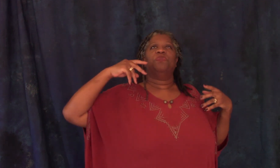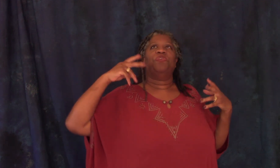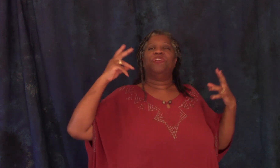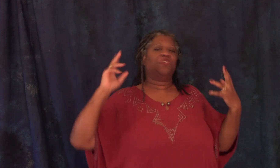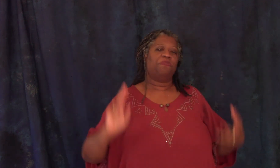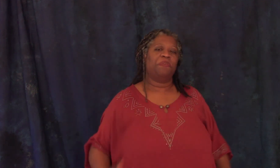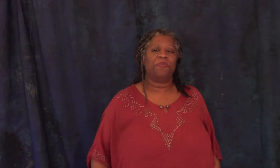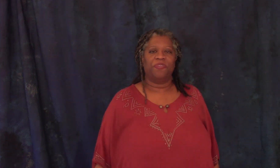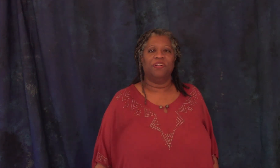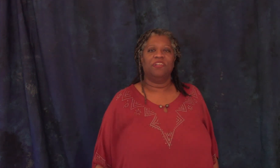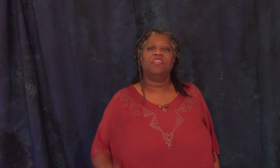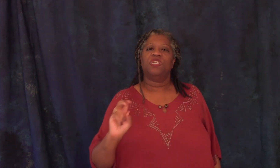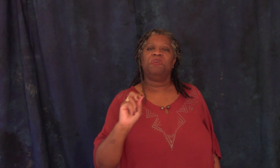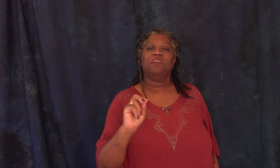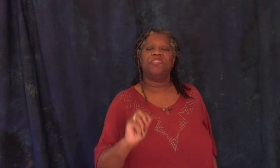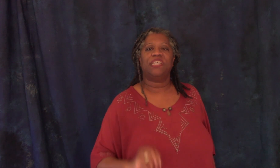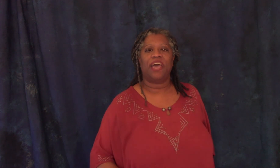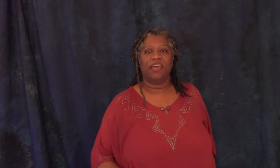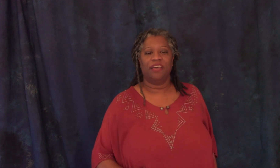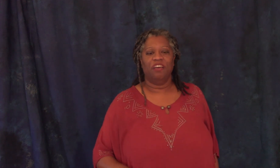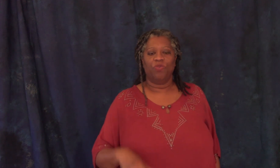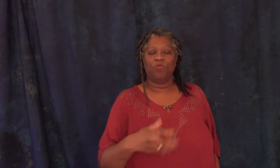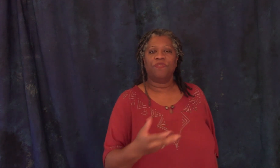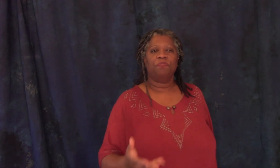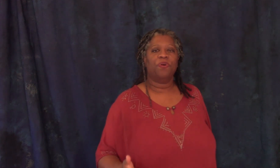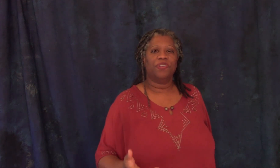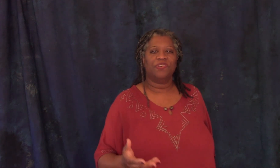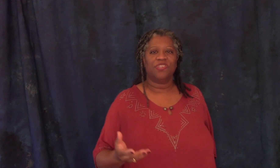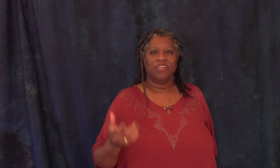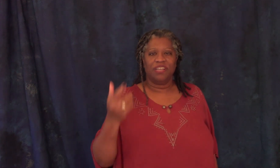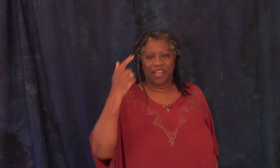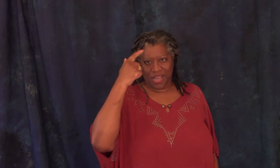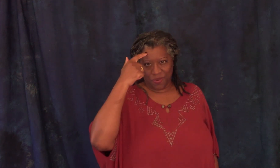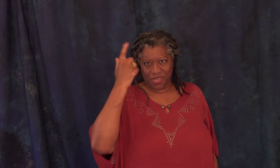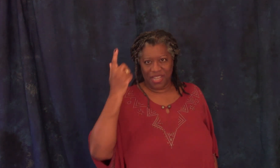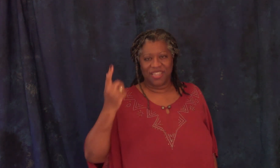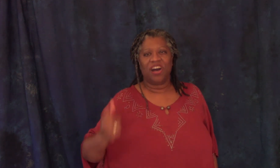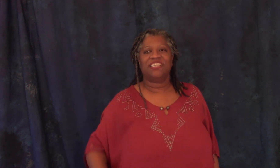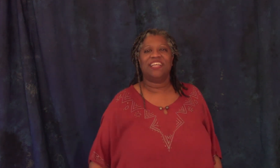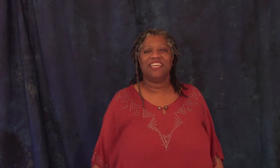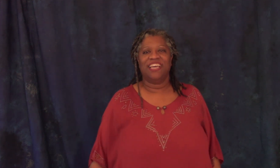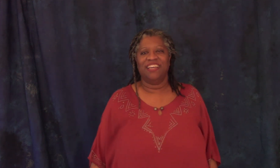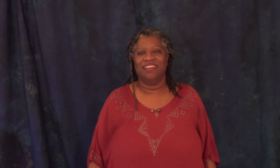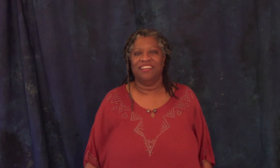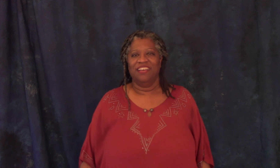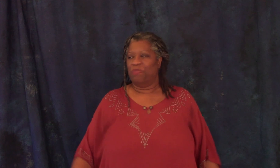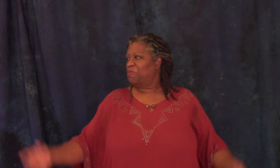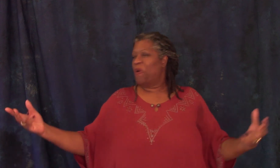privileged of the people speak of the day when one of the poorest out thought the king but the poor